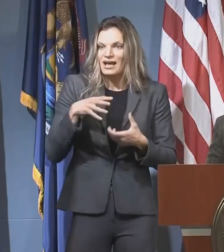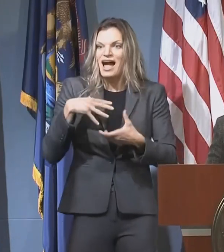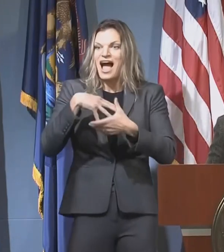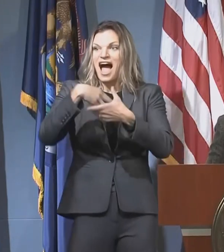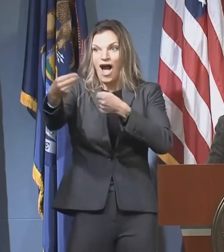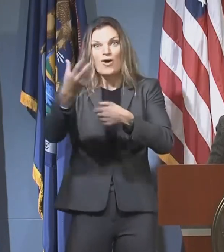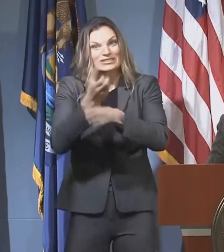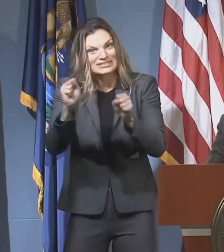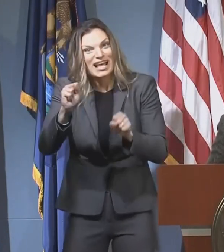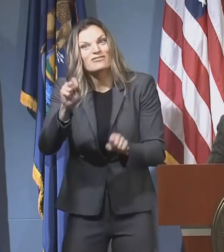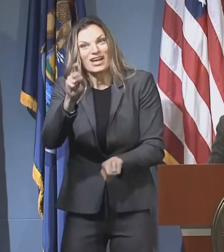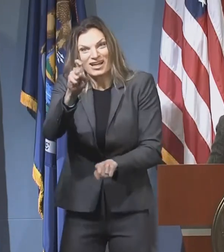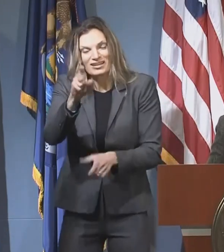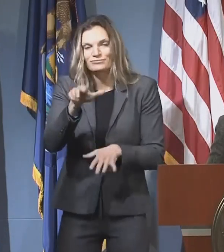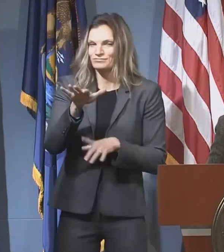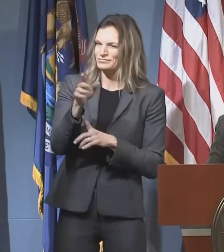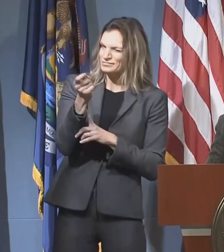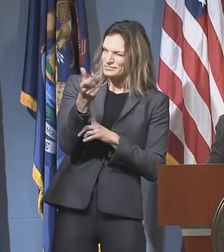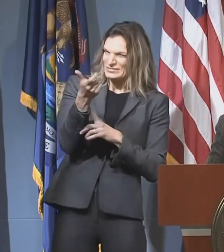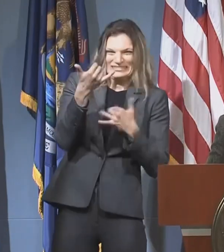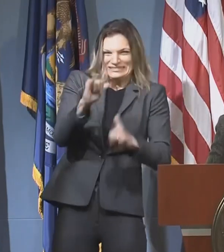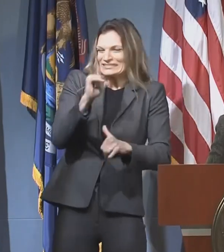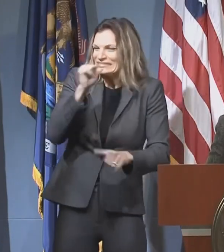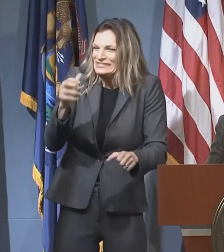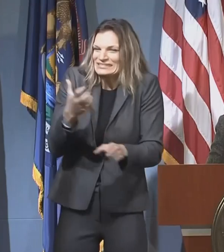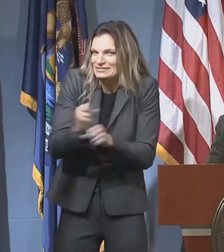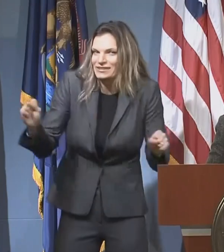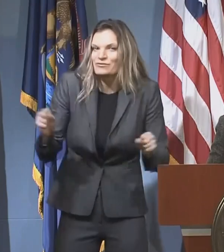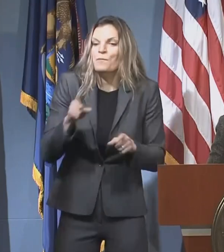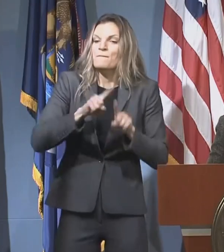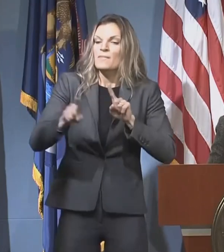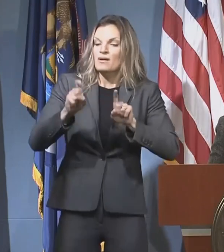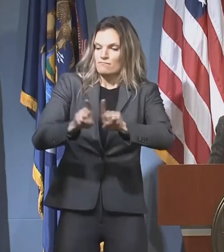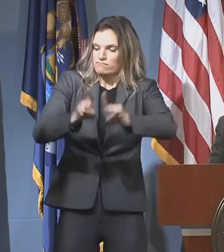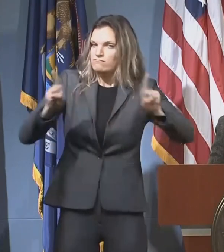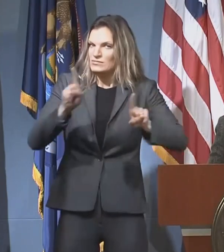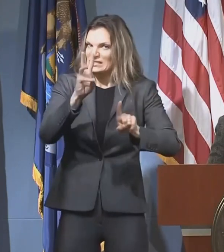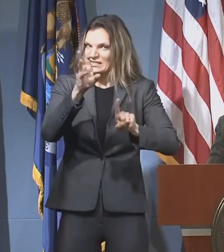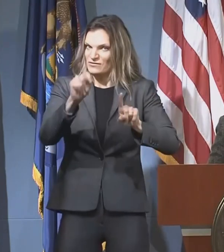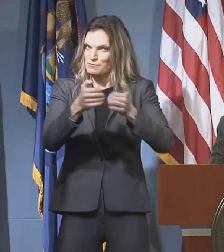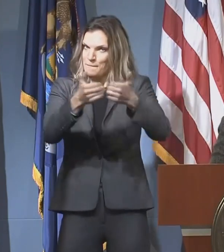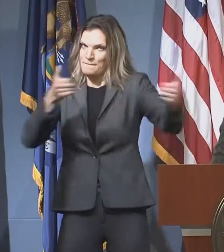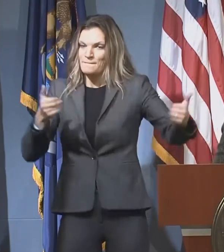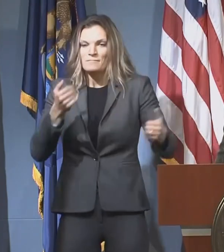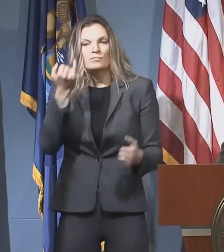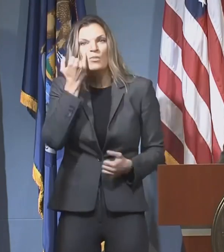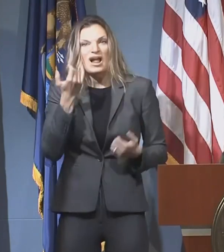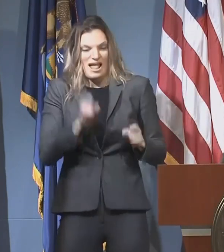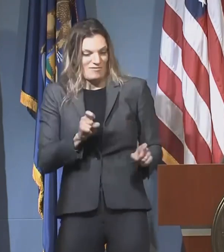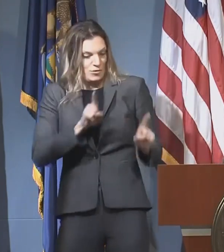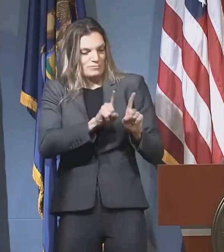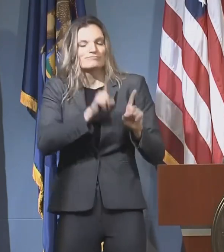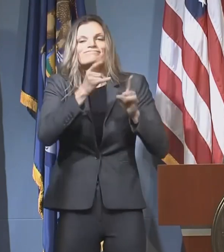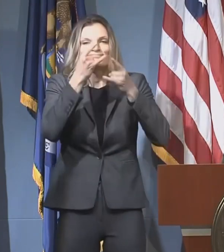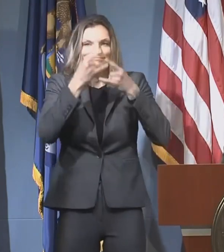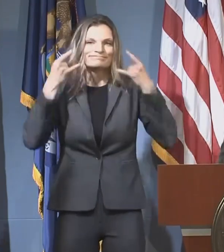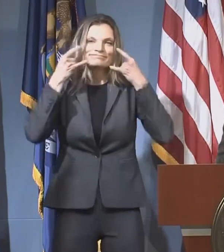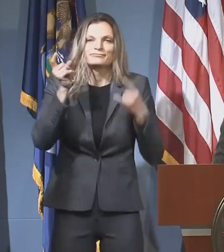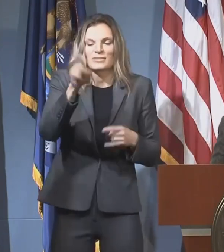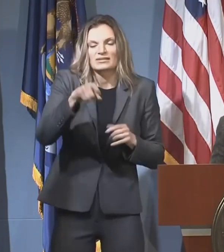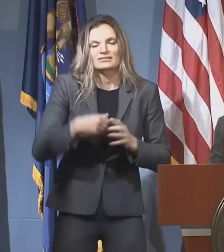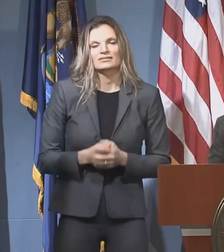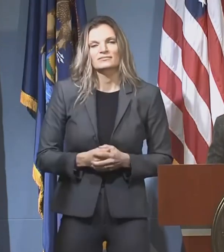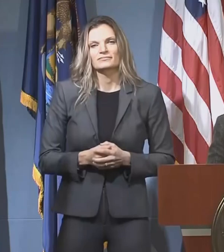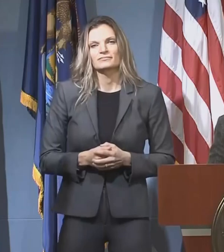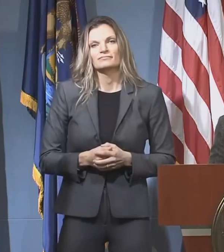safe. Six feet of distance should be maintained wherever possible. And if you can't, you should wear a mask. Every time you